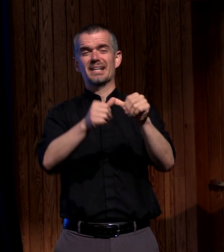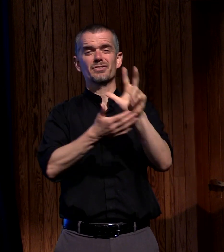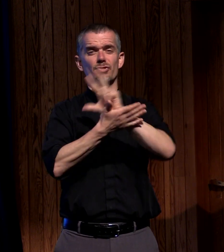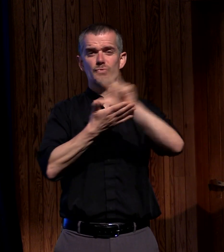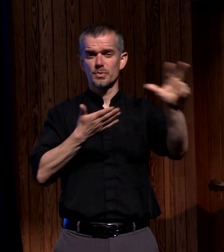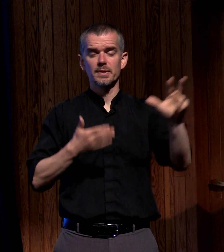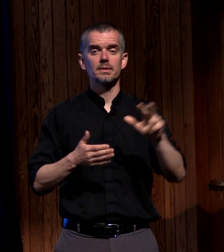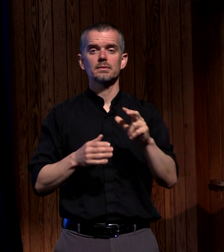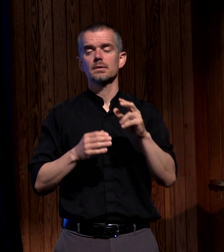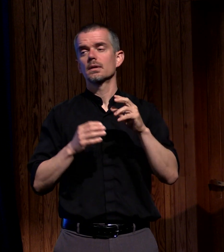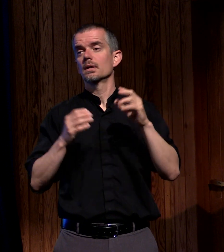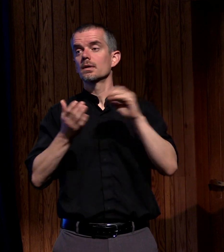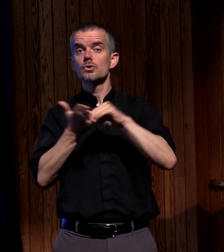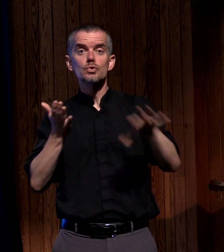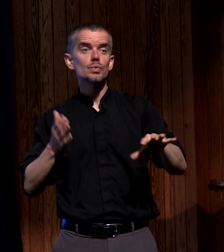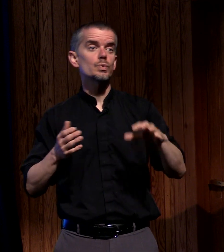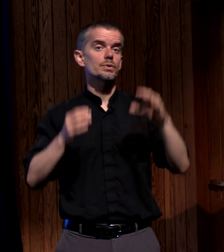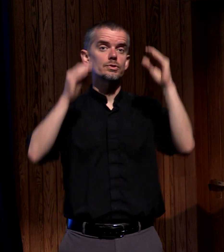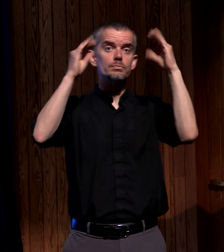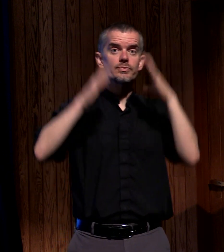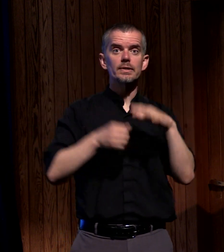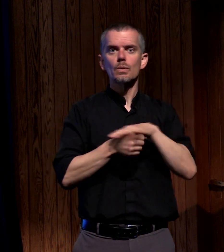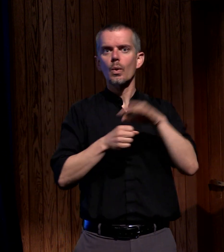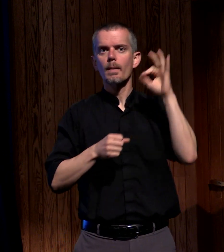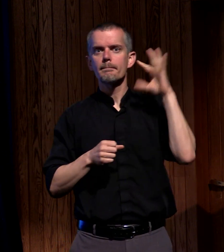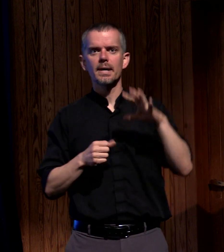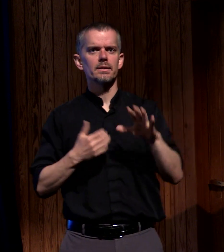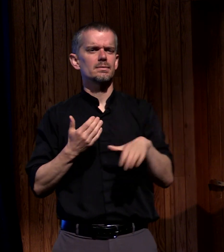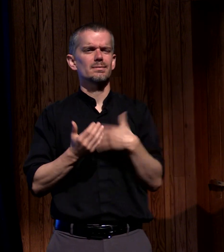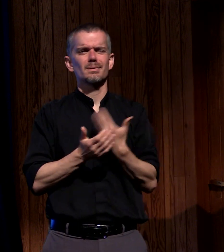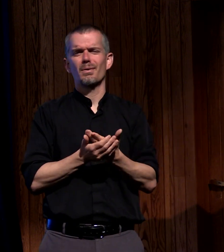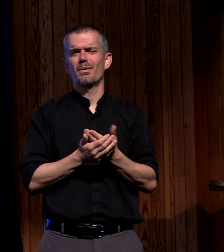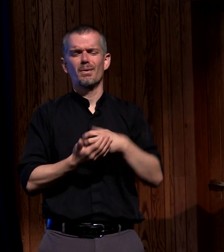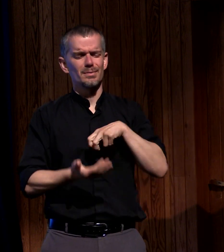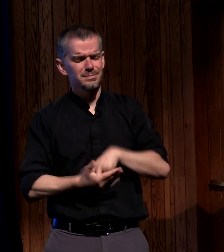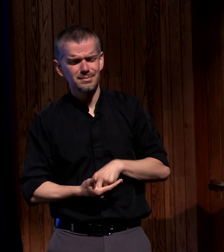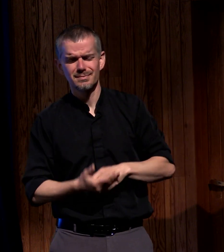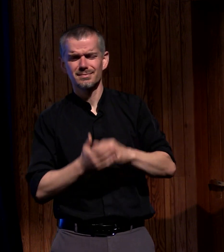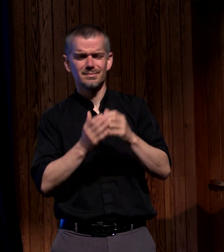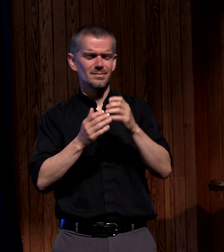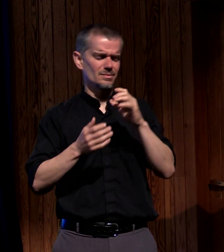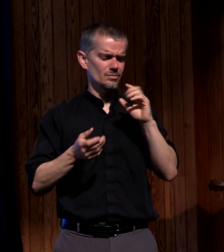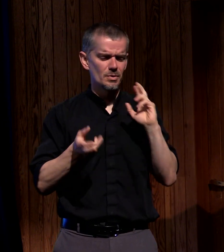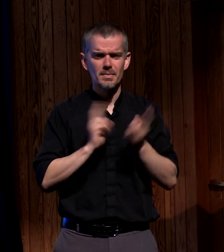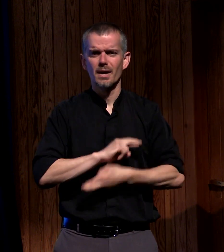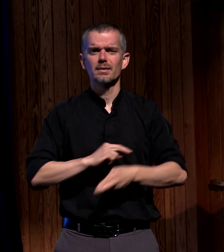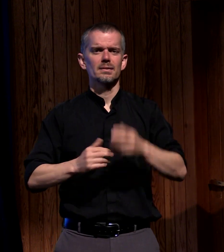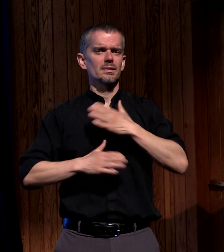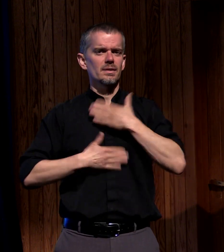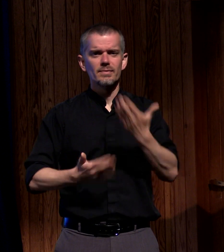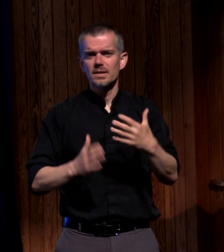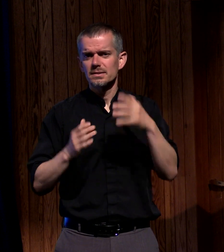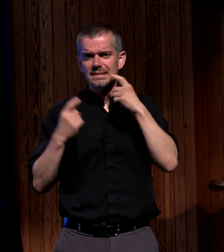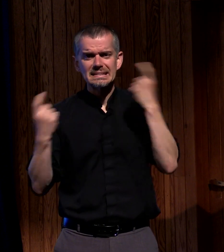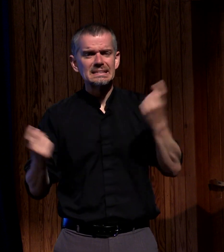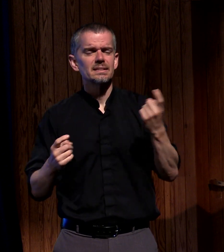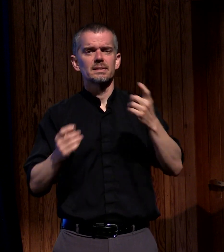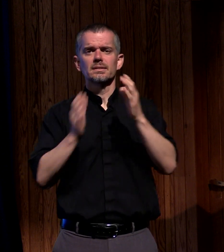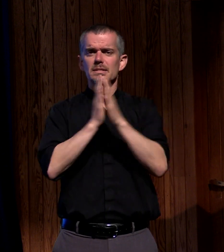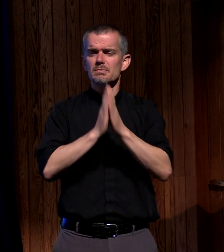students the professors the local pastors were on their faces repenting confessing their sins crying out to God